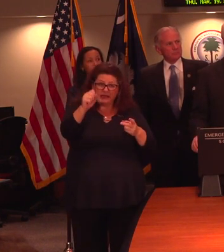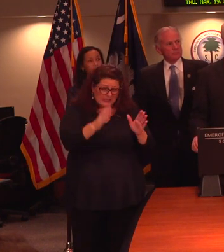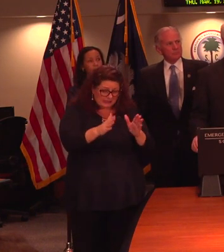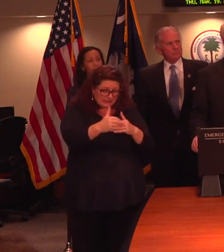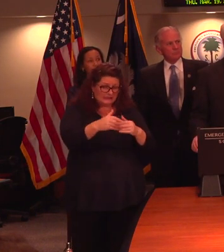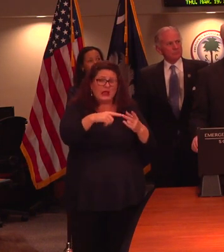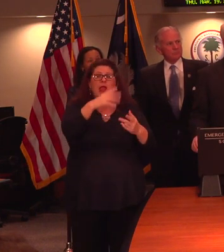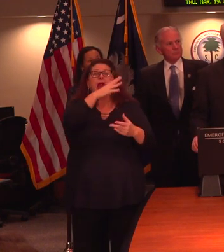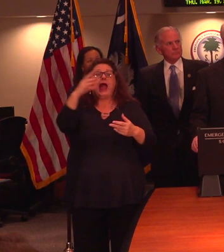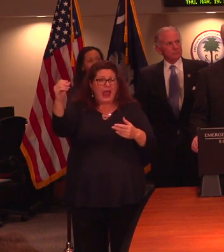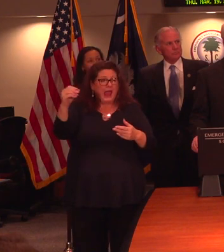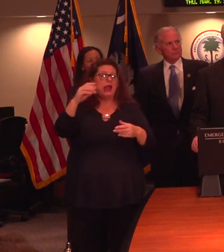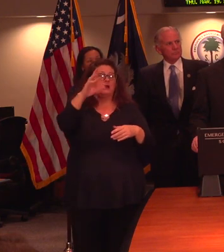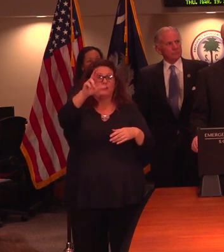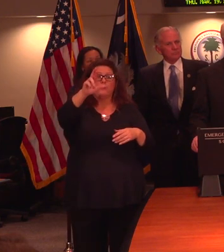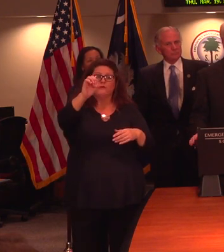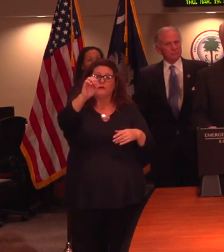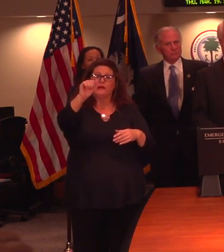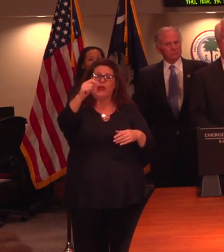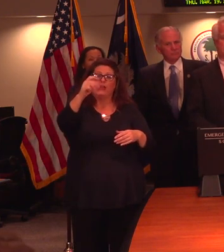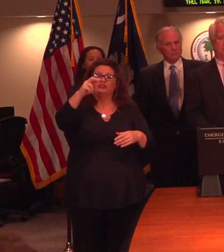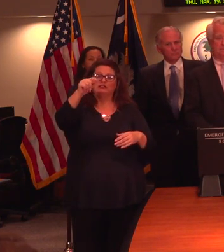reagents for our machines that run the tests.